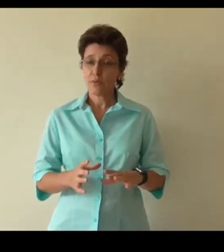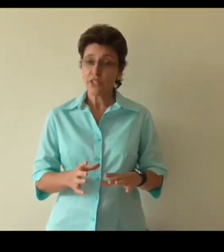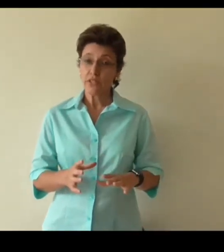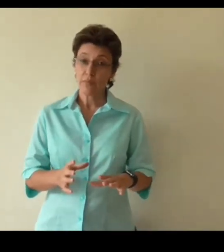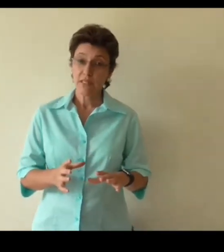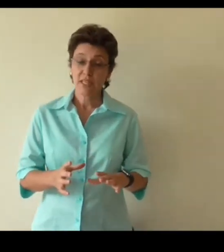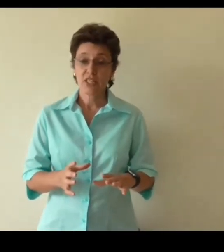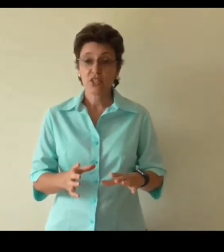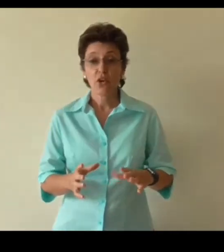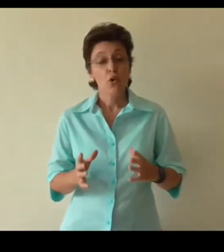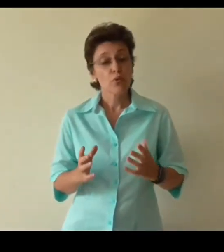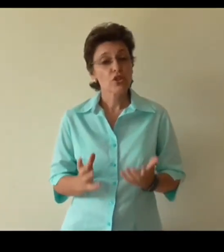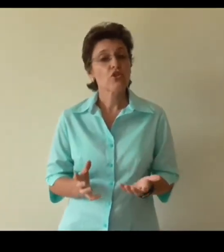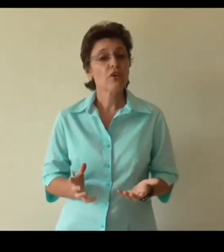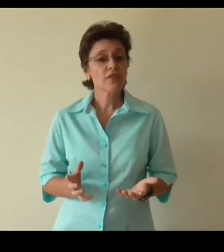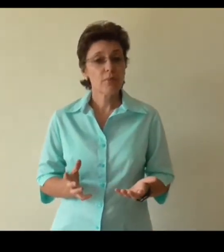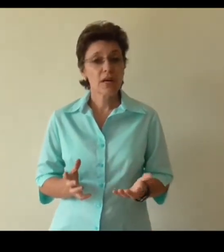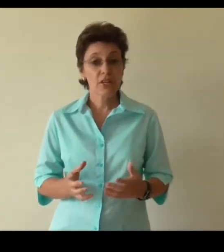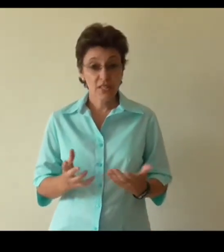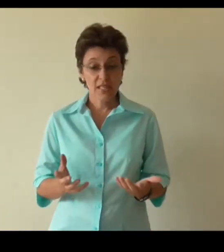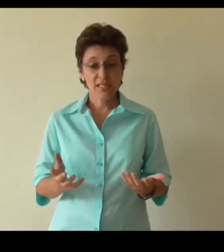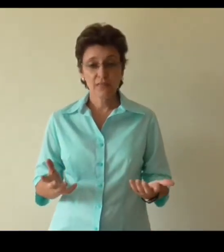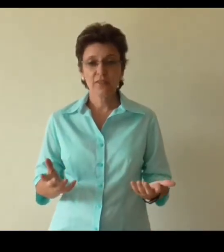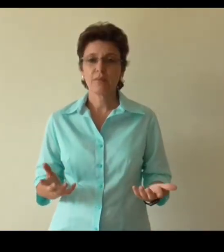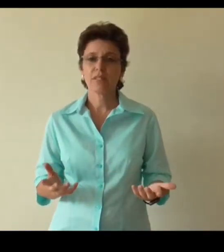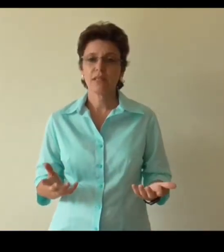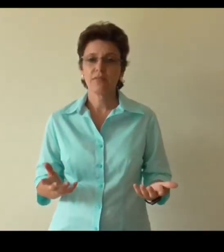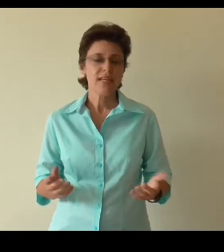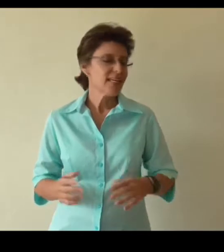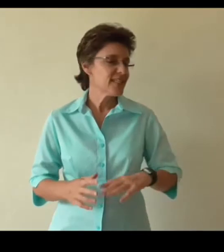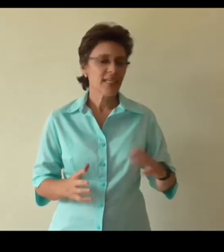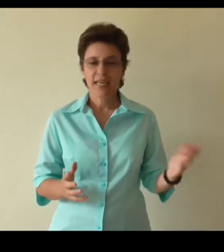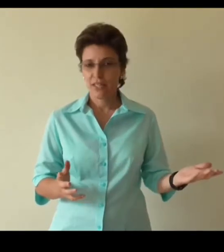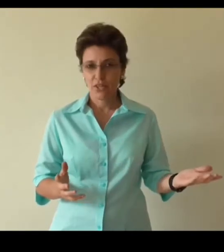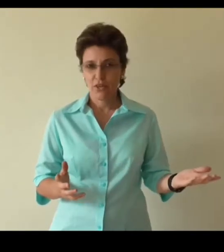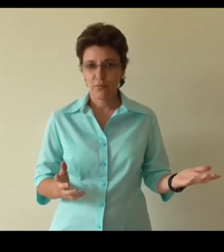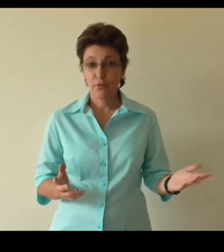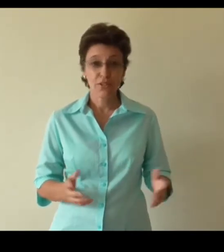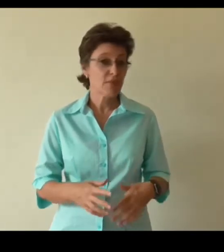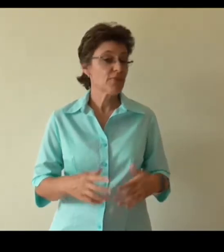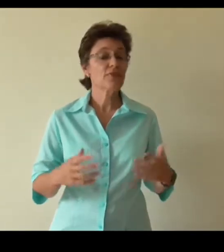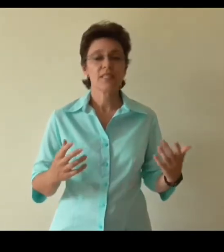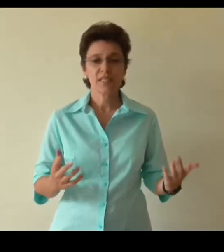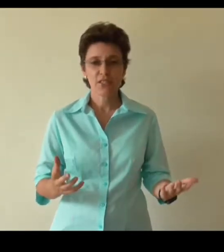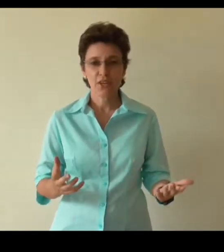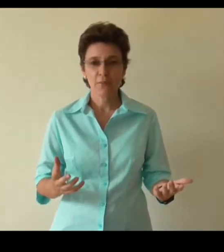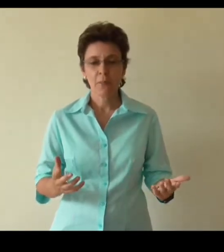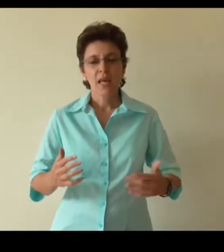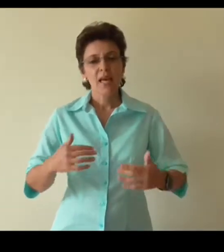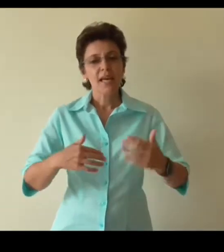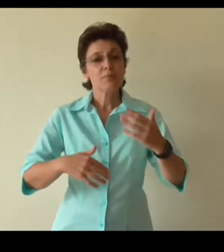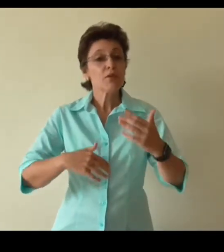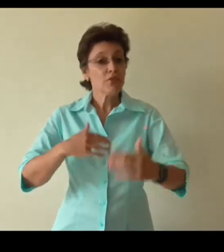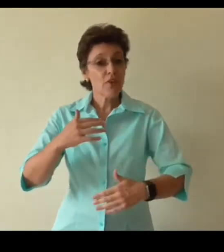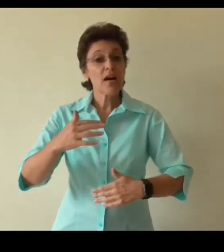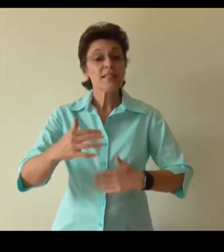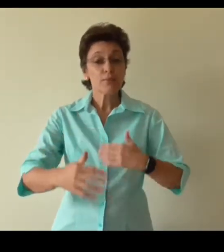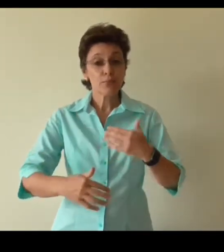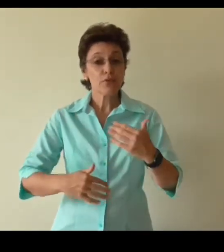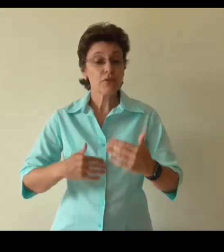particular meditation was crafted by Jose Silva himself decades ago possibly 50 years ago and it's been refined and improved